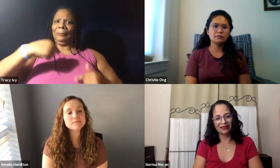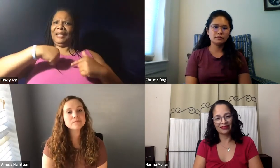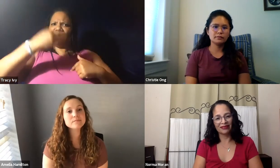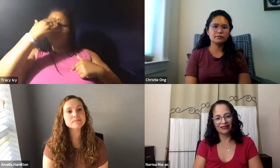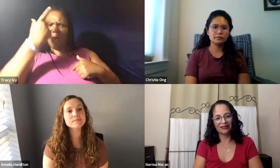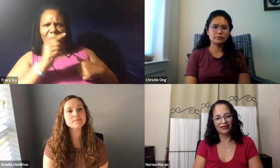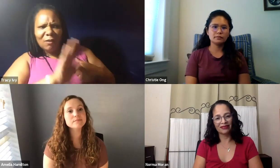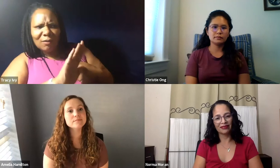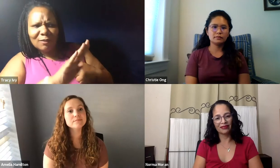share our knowledge.